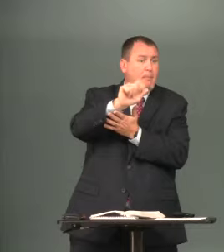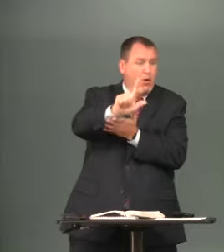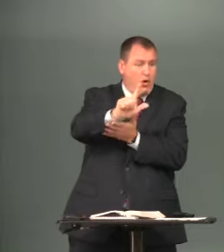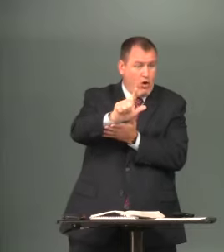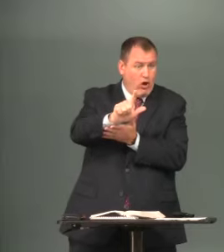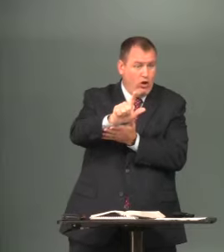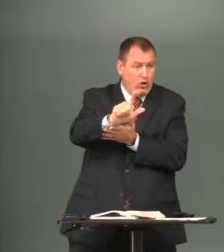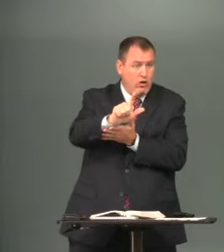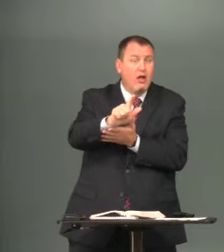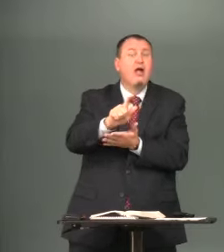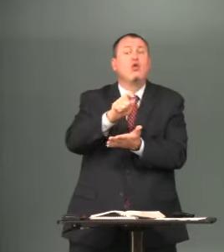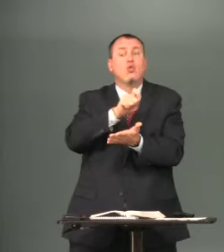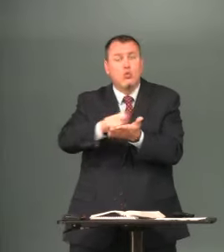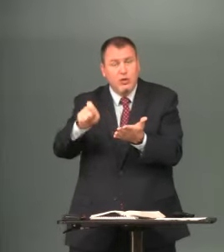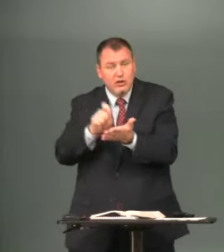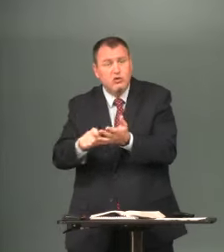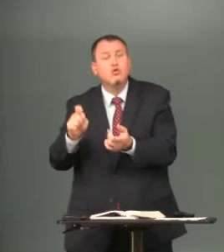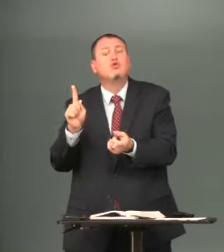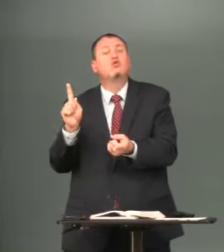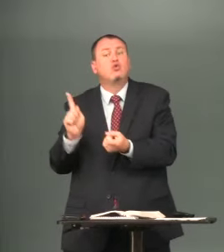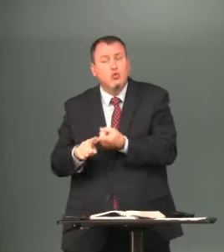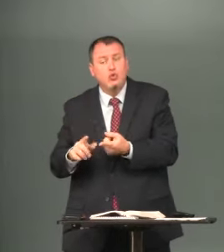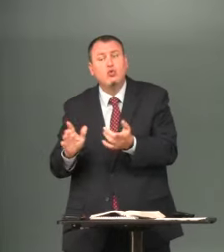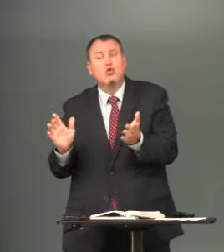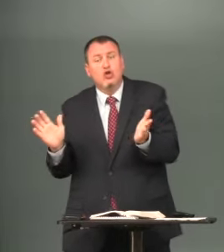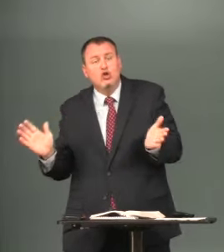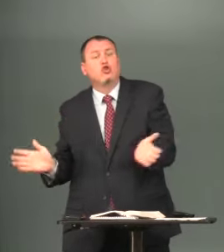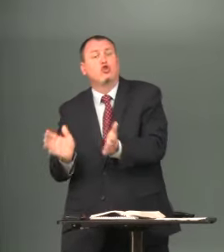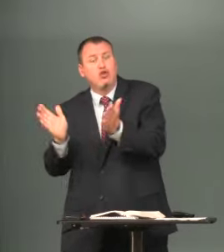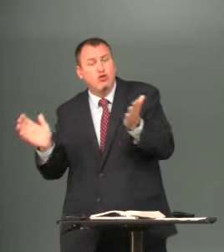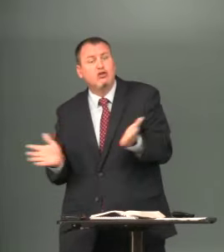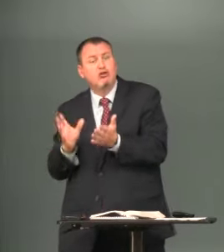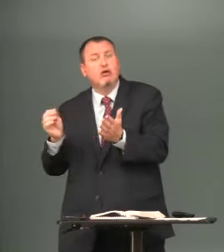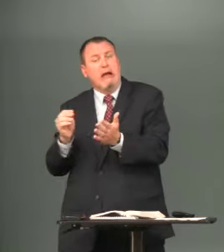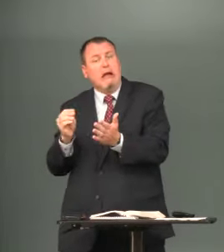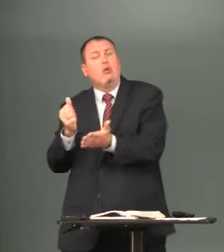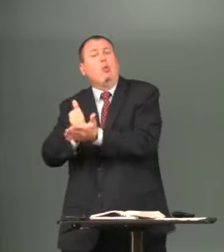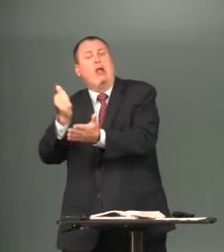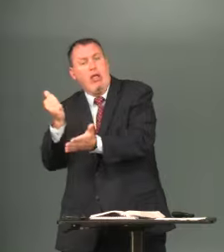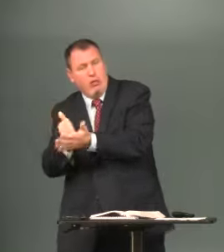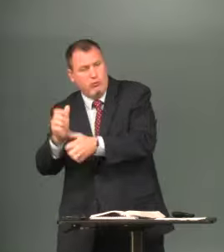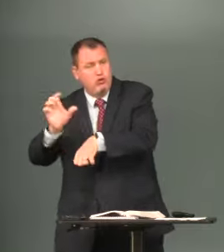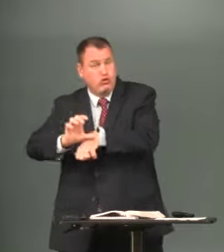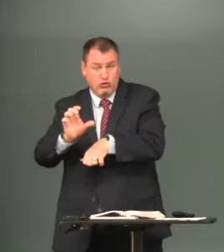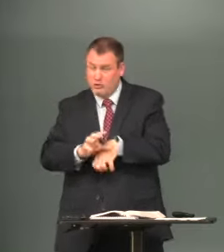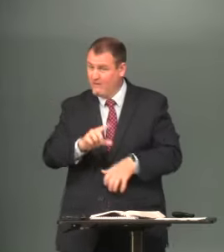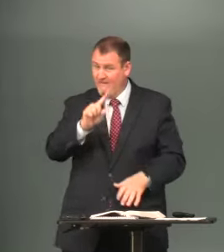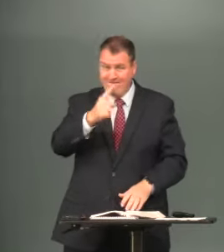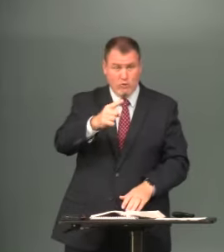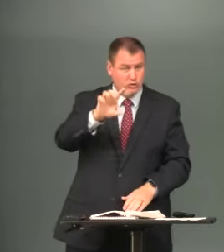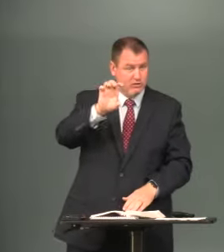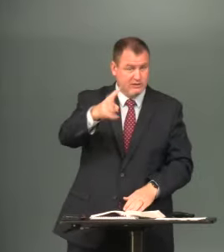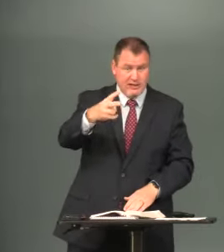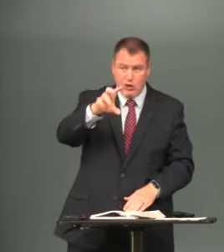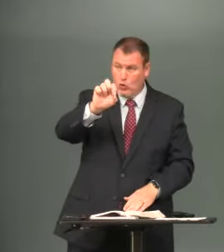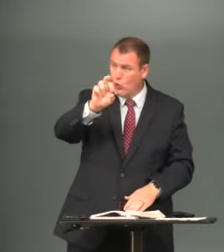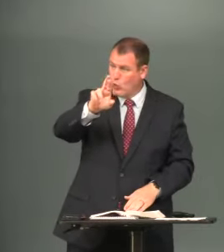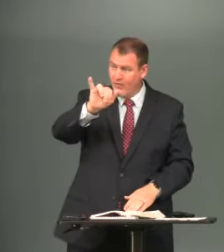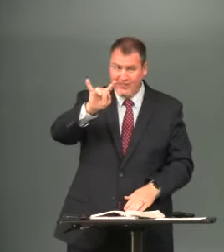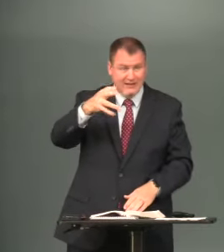written by paul specifically to encourage and to help the believers in the church